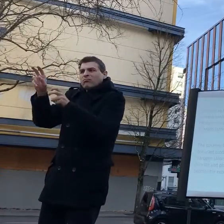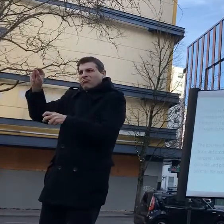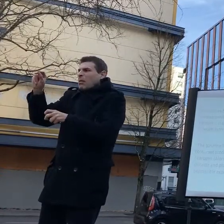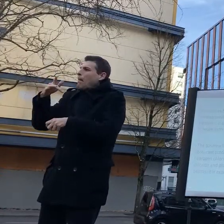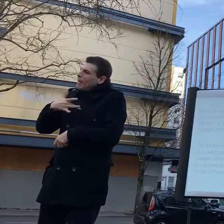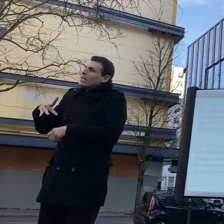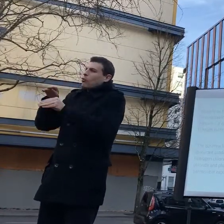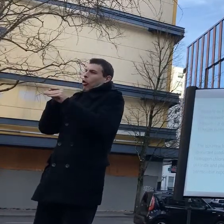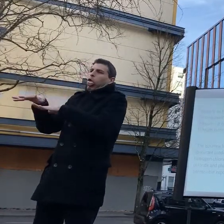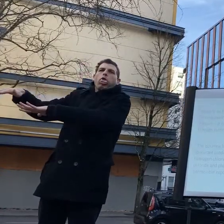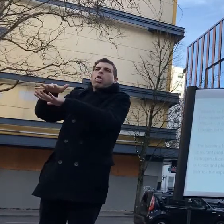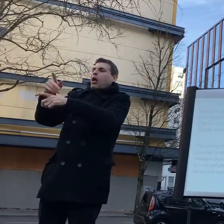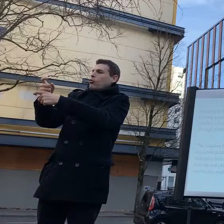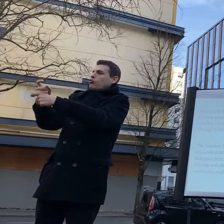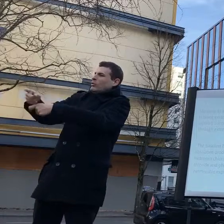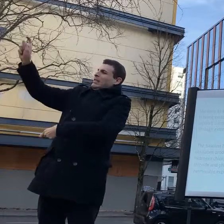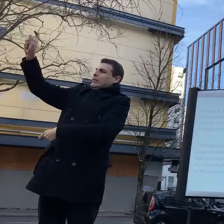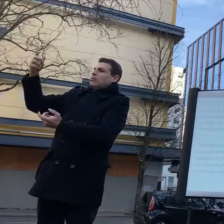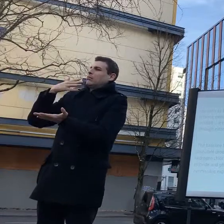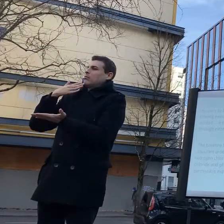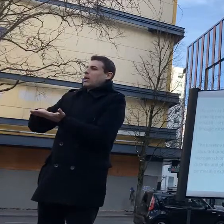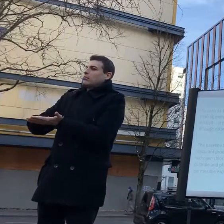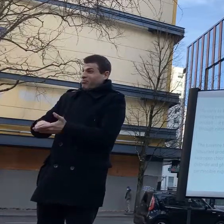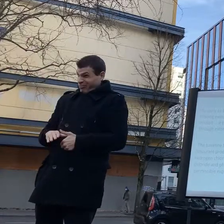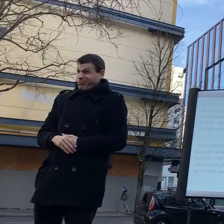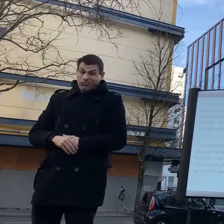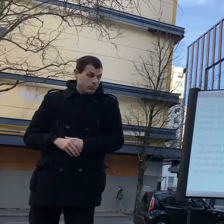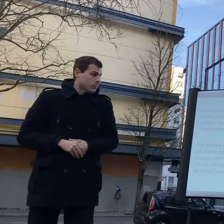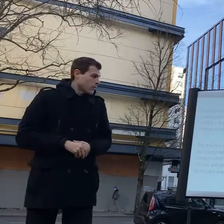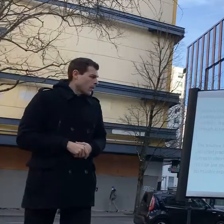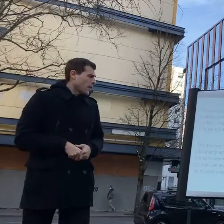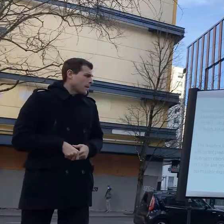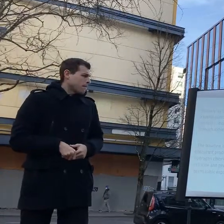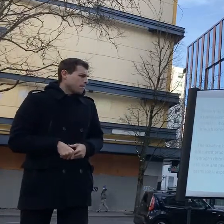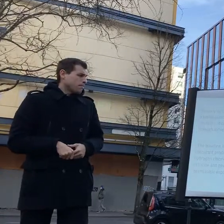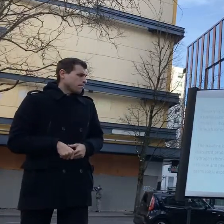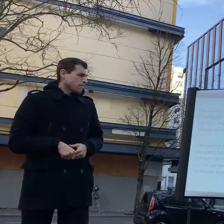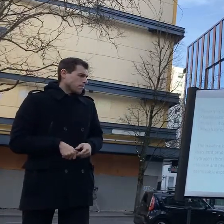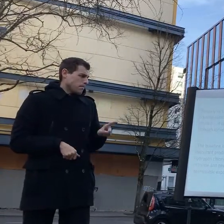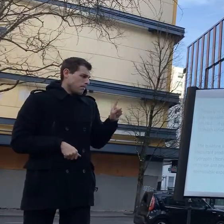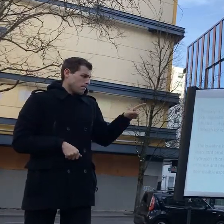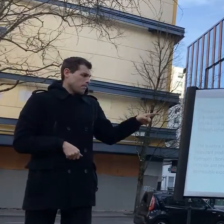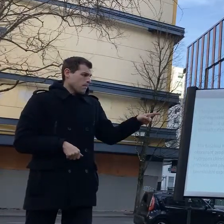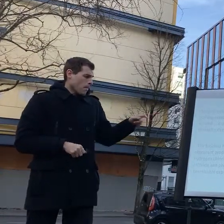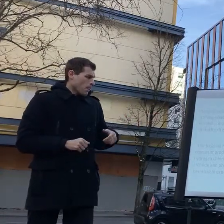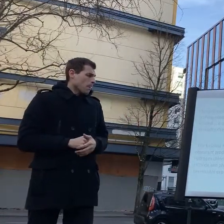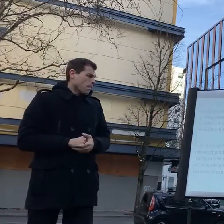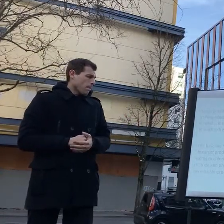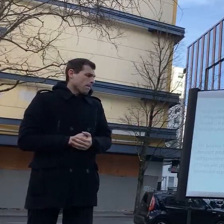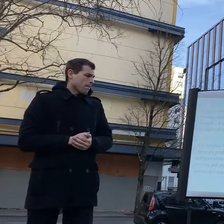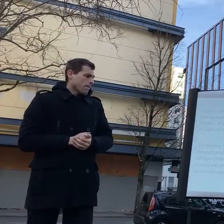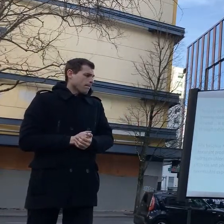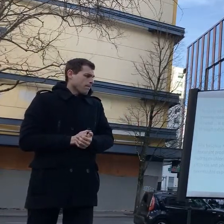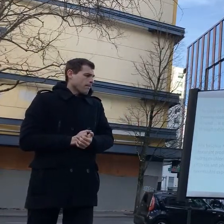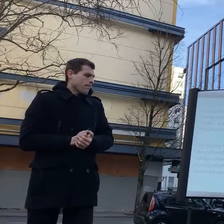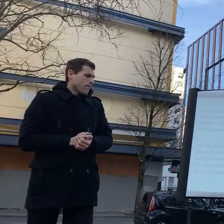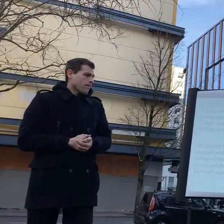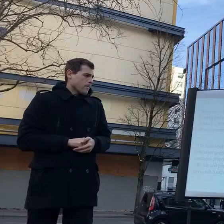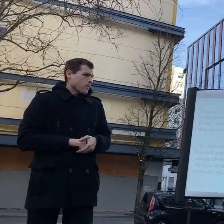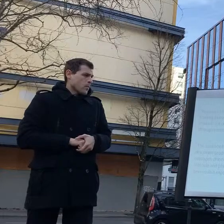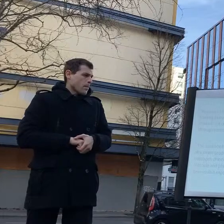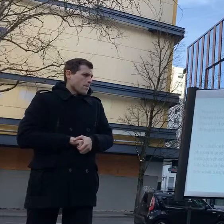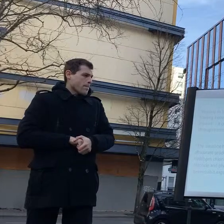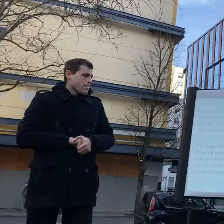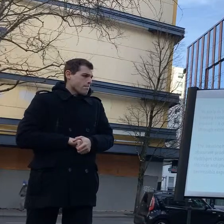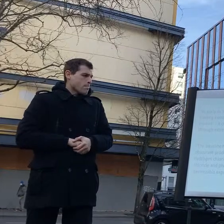long story short in june of 1998 in a federal corrections